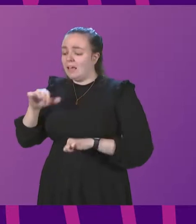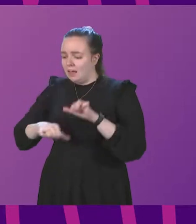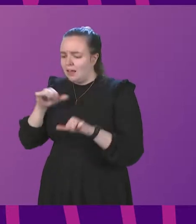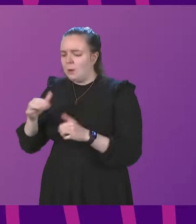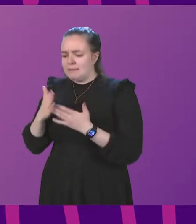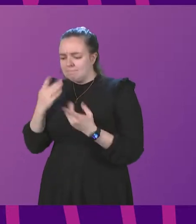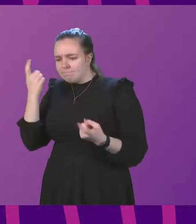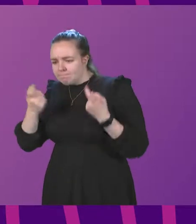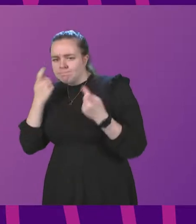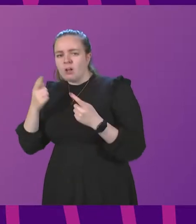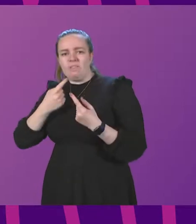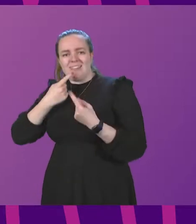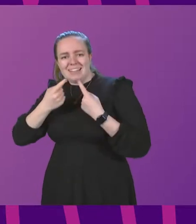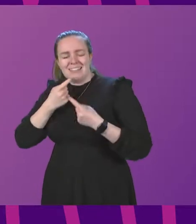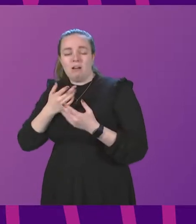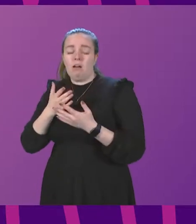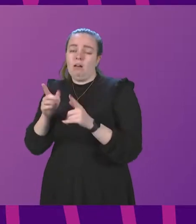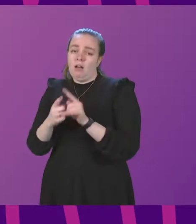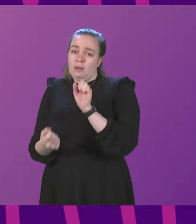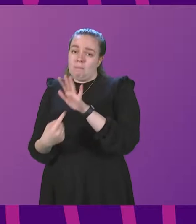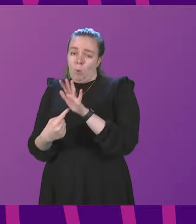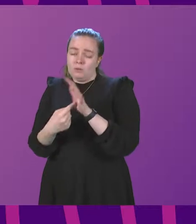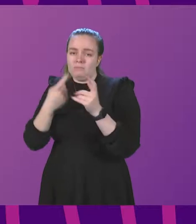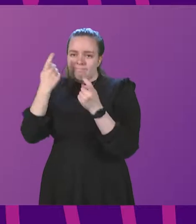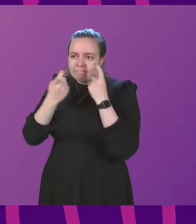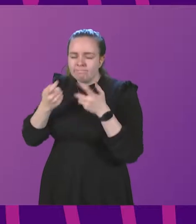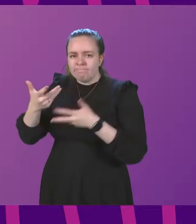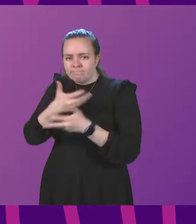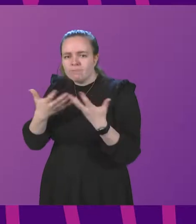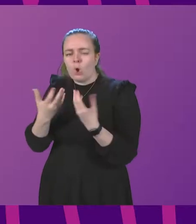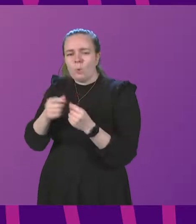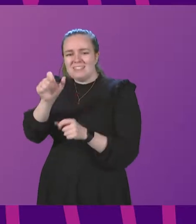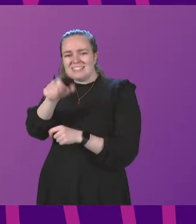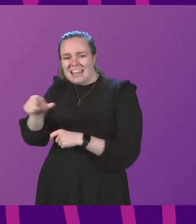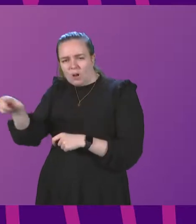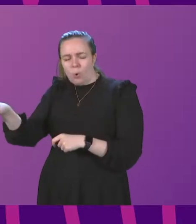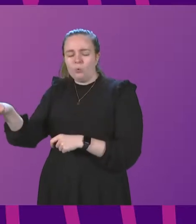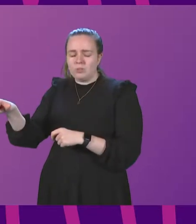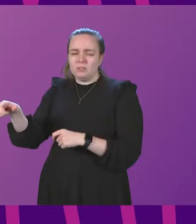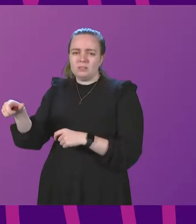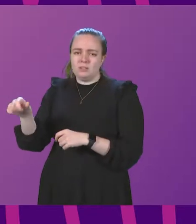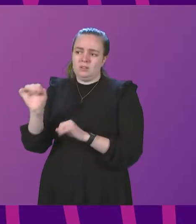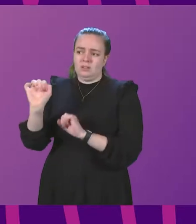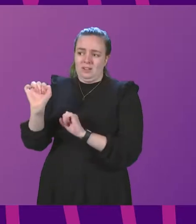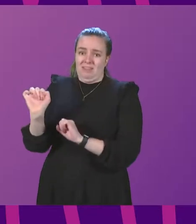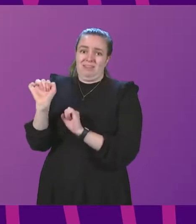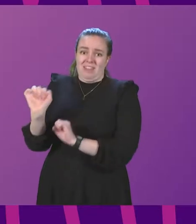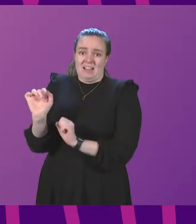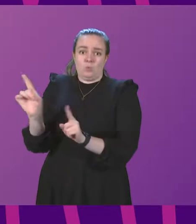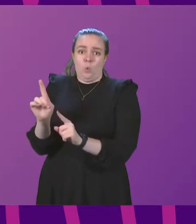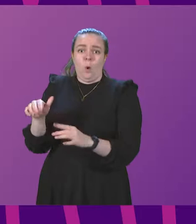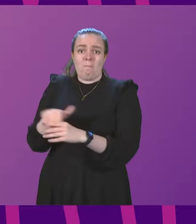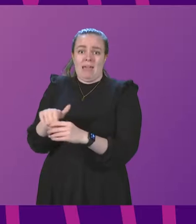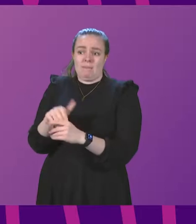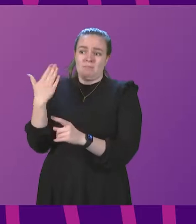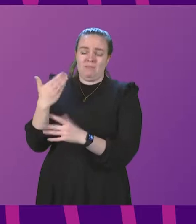consideration of the data and, very importantly, with the consideration and discussion with stakeholders. That is exactly what members in the past have